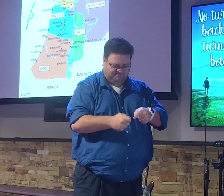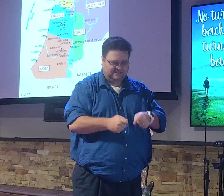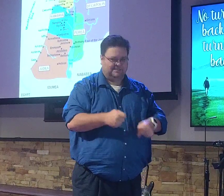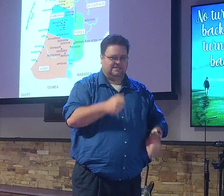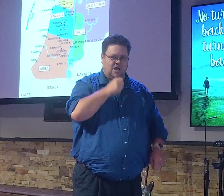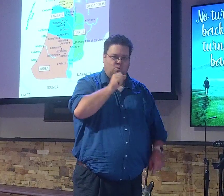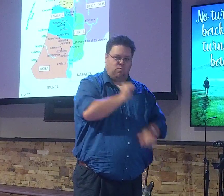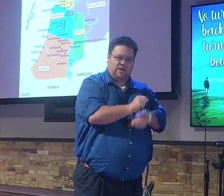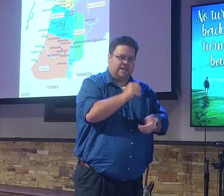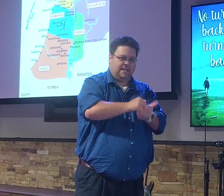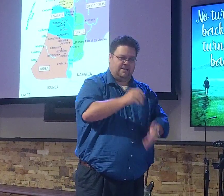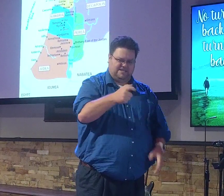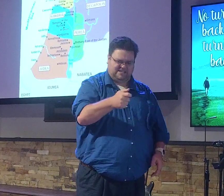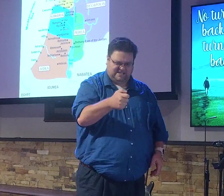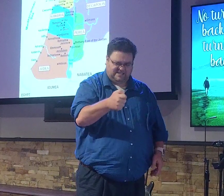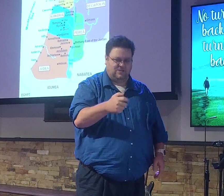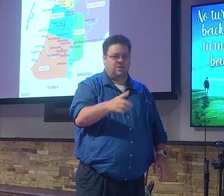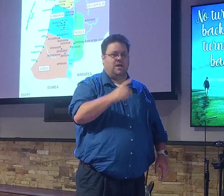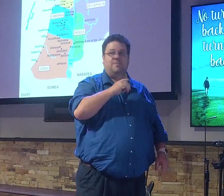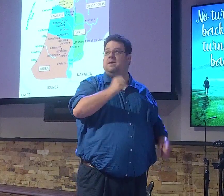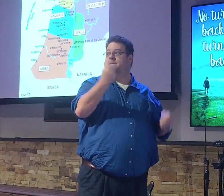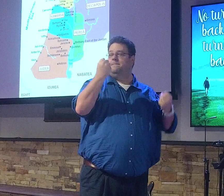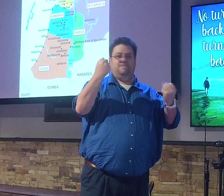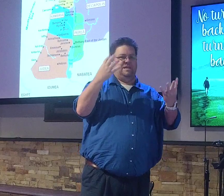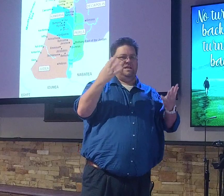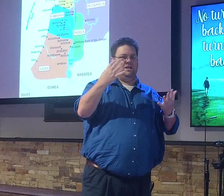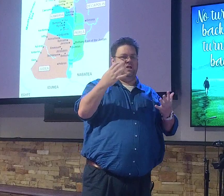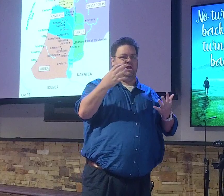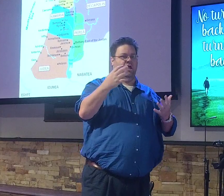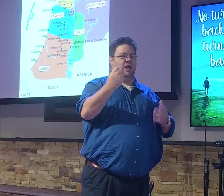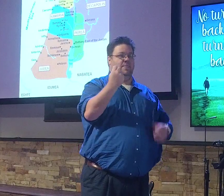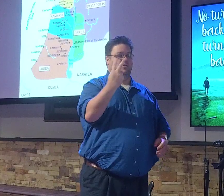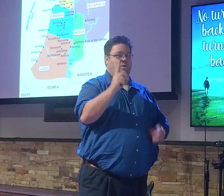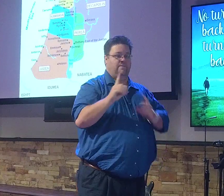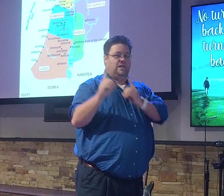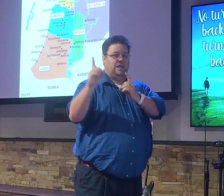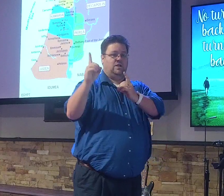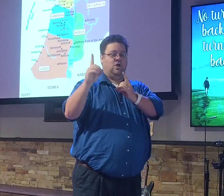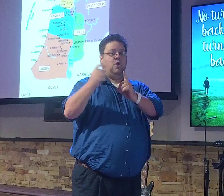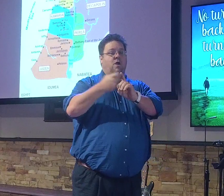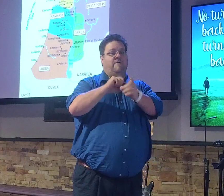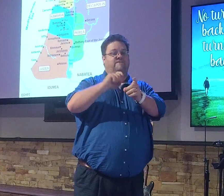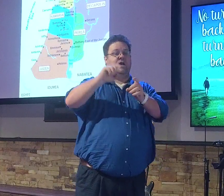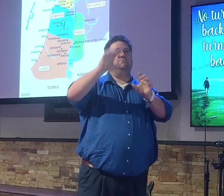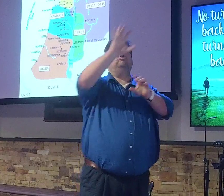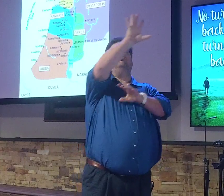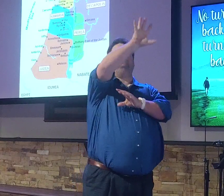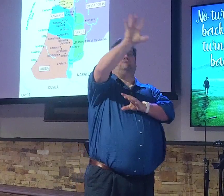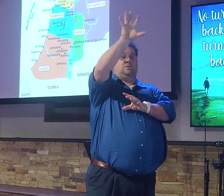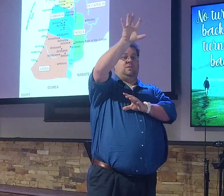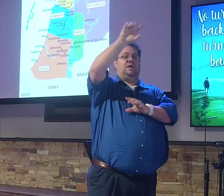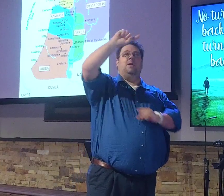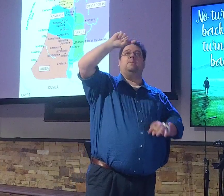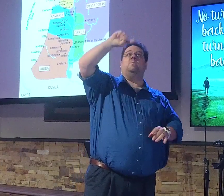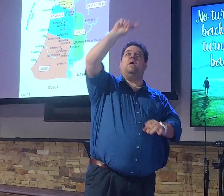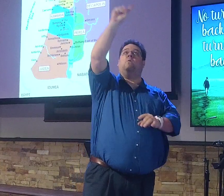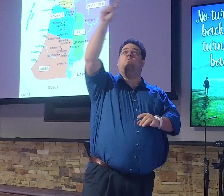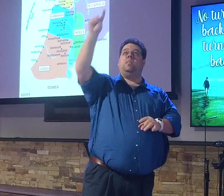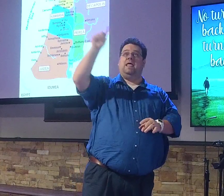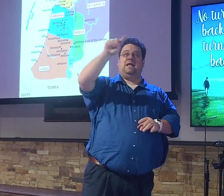talking again. Many of the 12 were from the shoreline area of Galilee, which would be, I'm sorry, be over